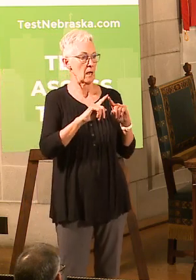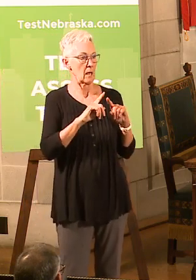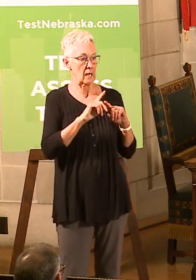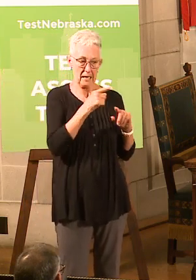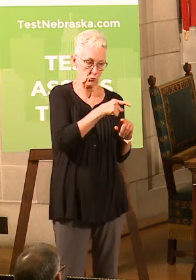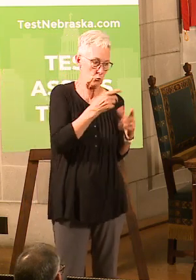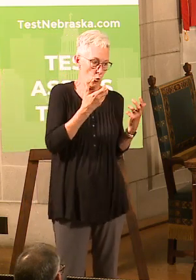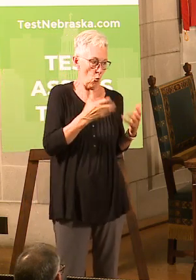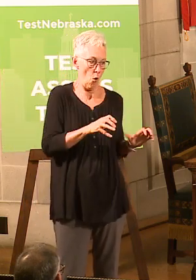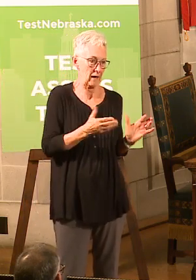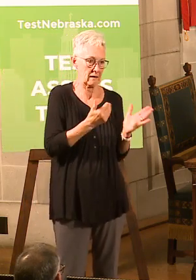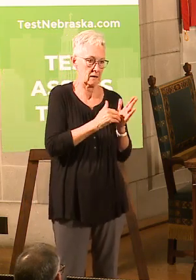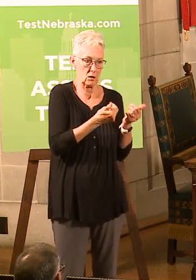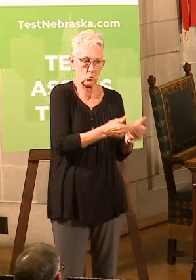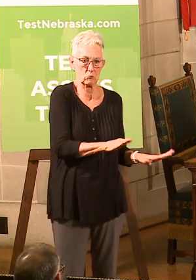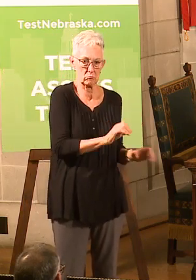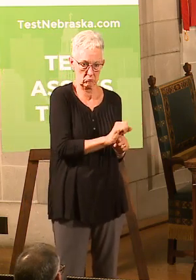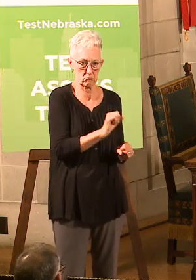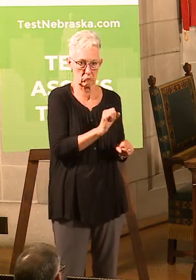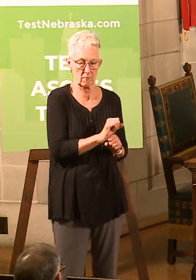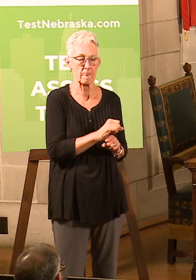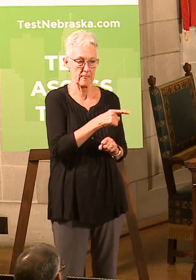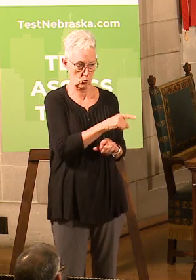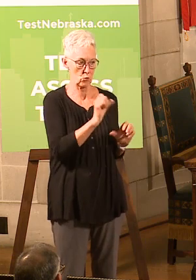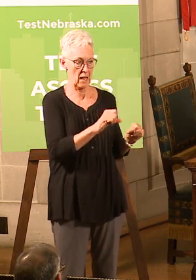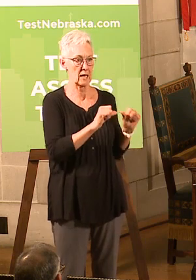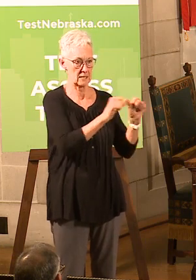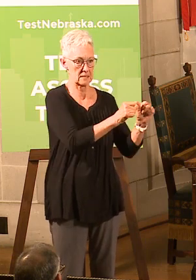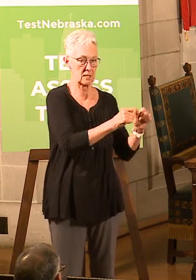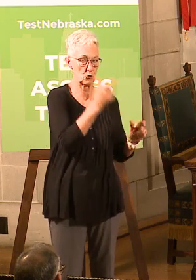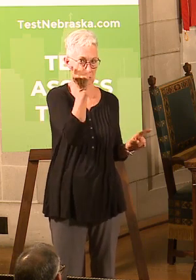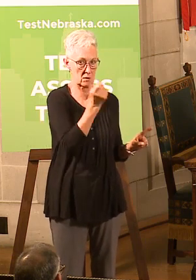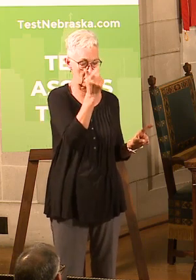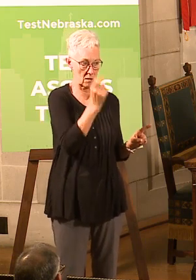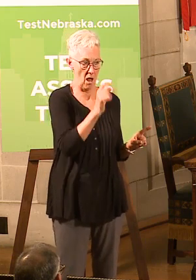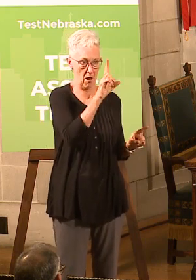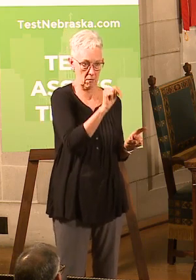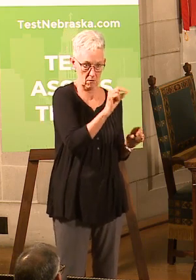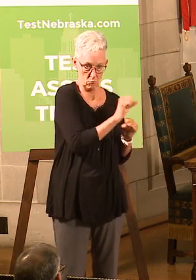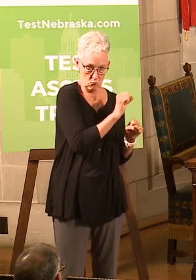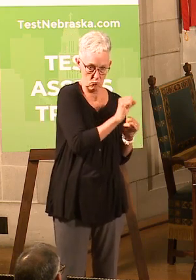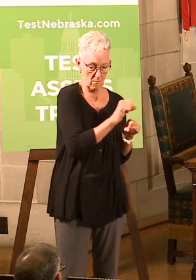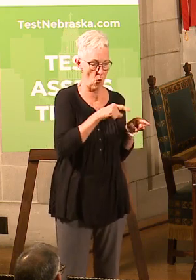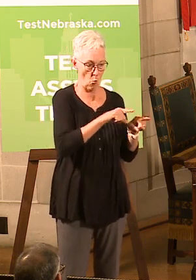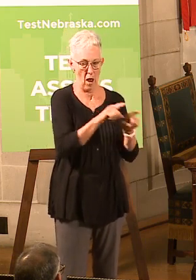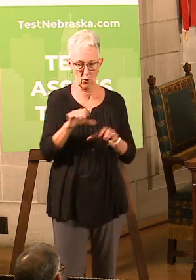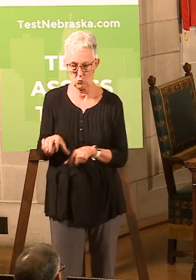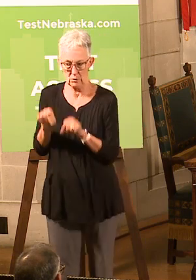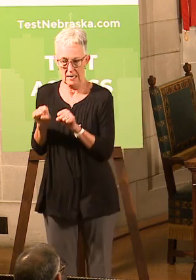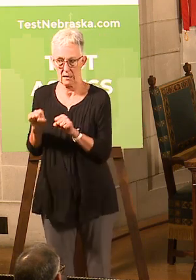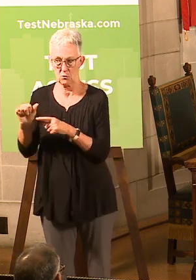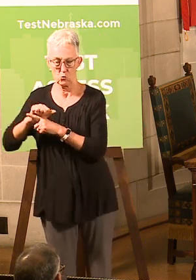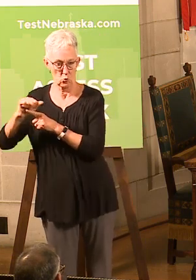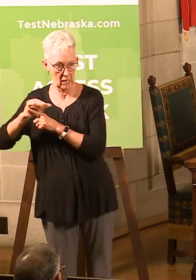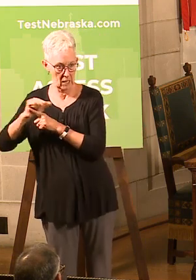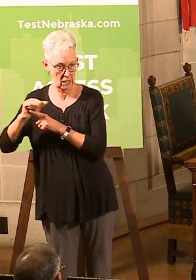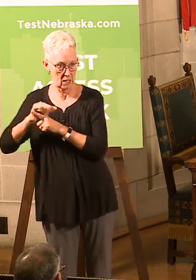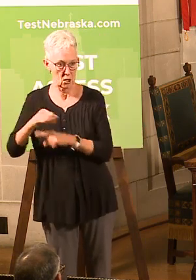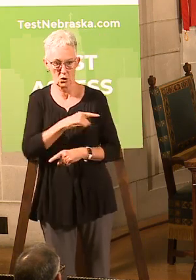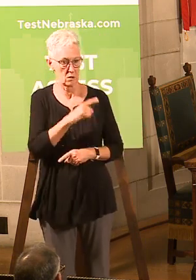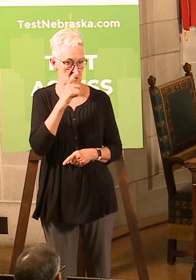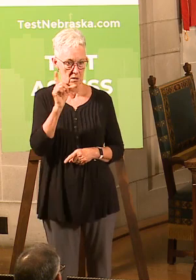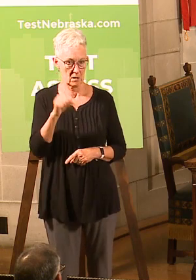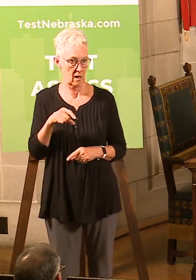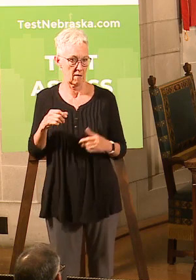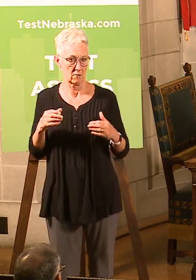future, that you can continue to receive unemployment benefits while you finish your training, and you don't have to do the work search. And although I know